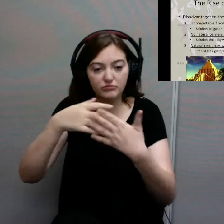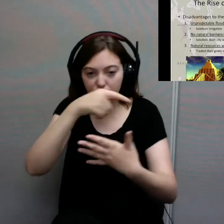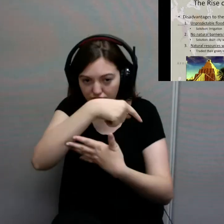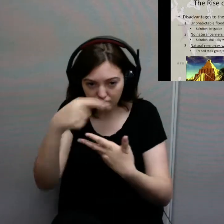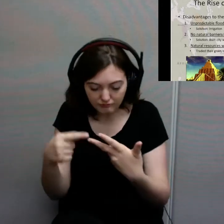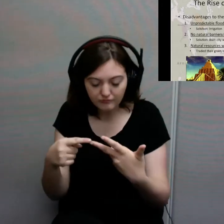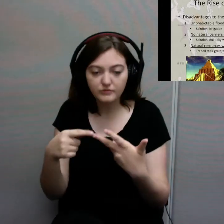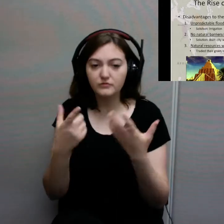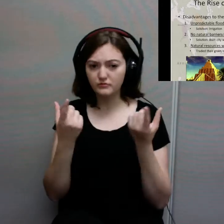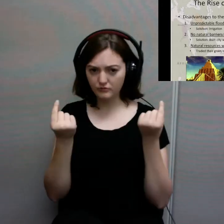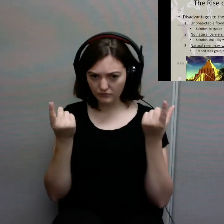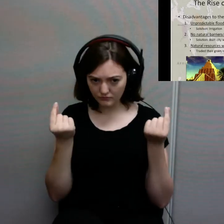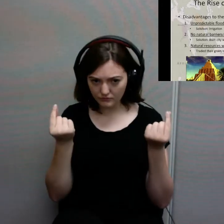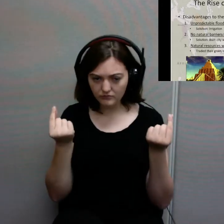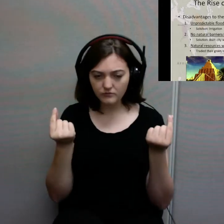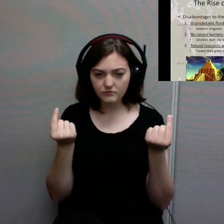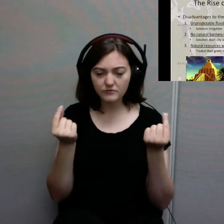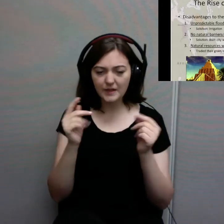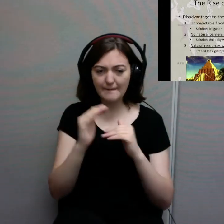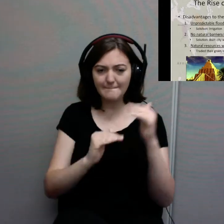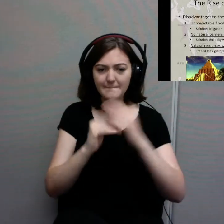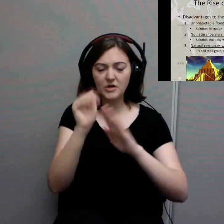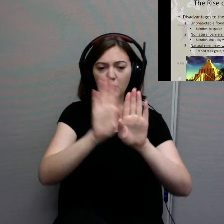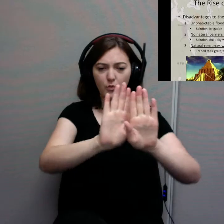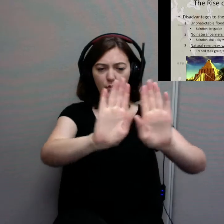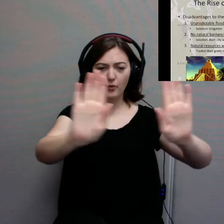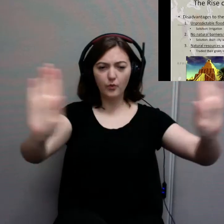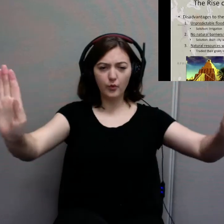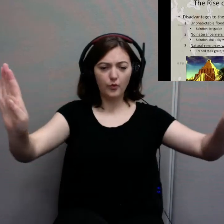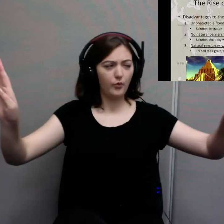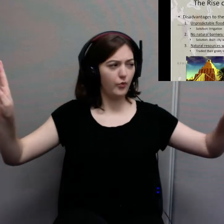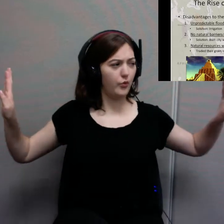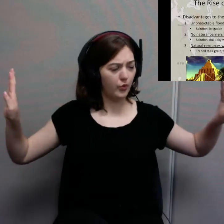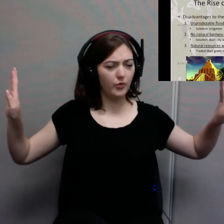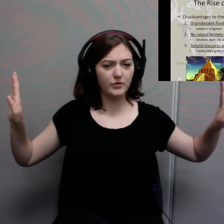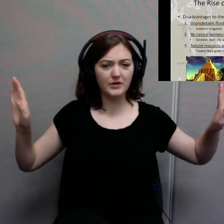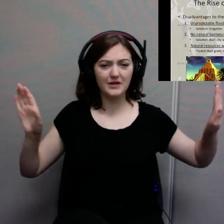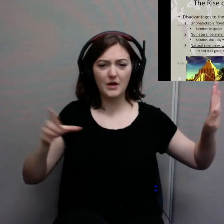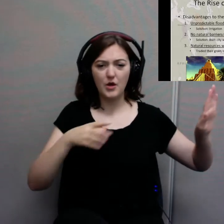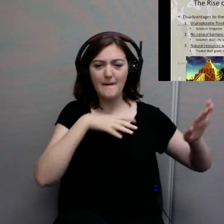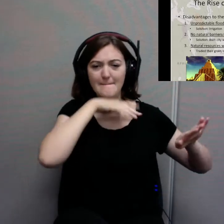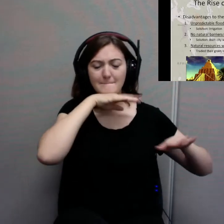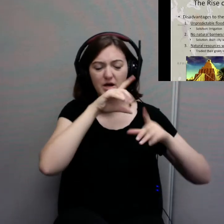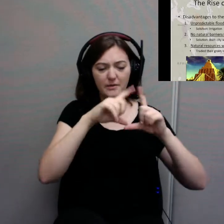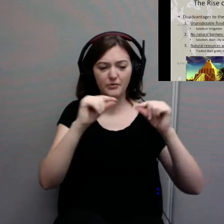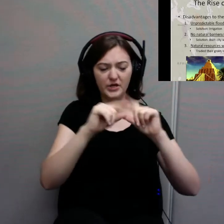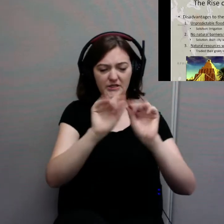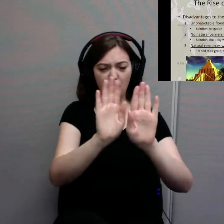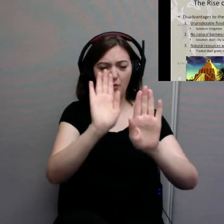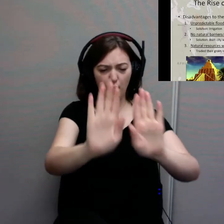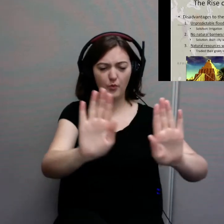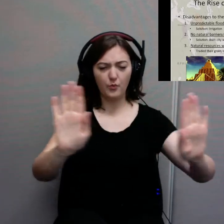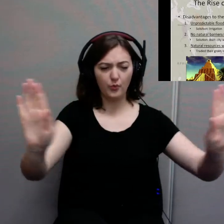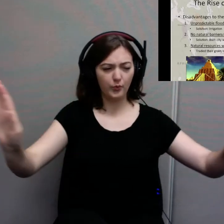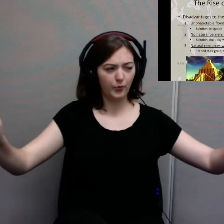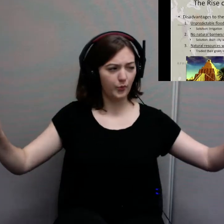walls, large walls with mud bricks, to make man-made barriers